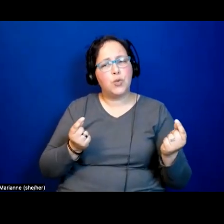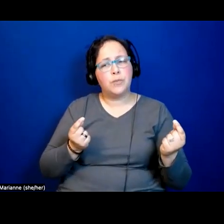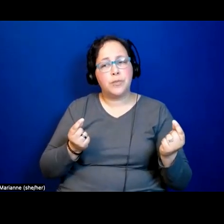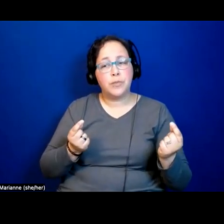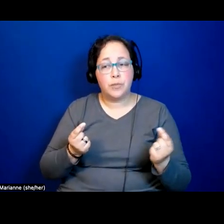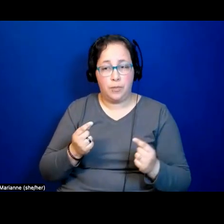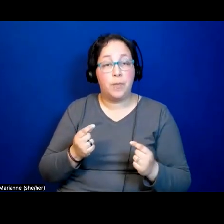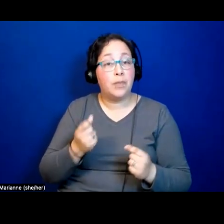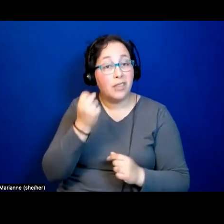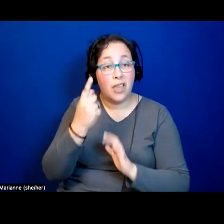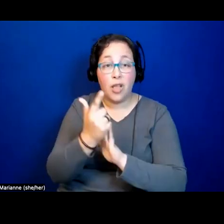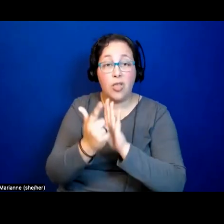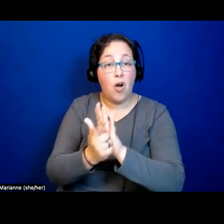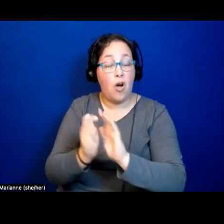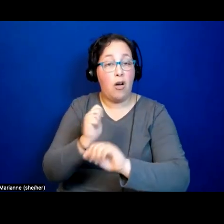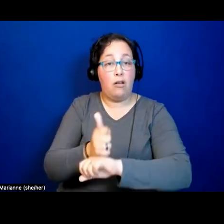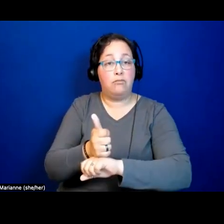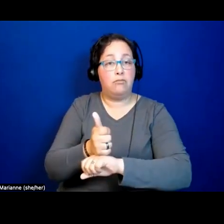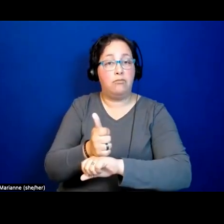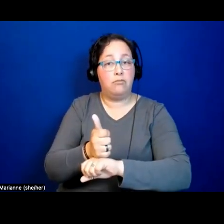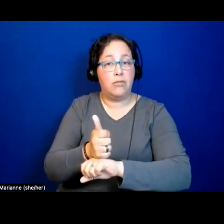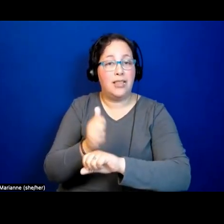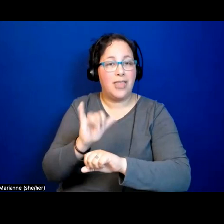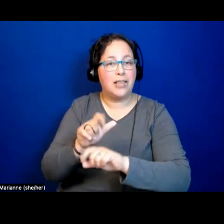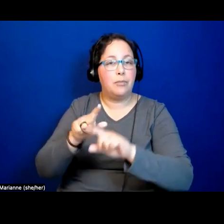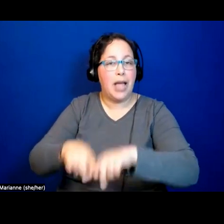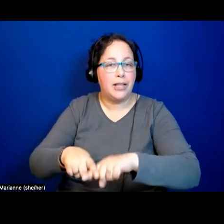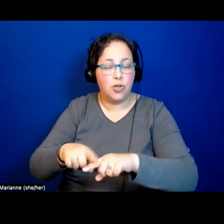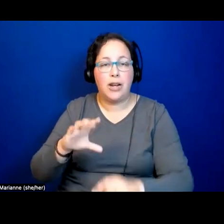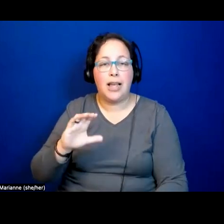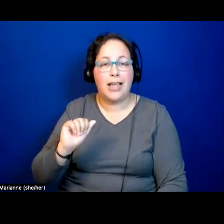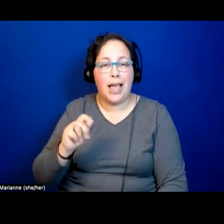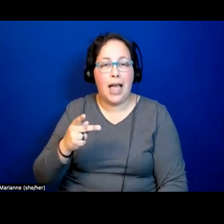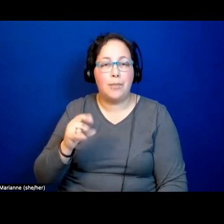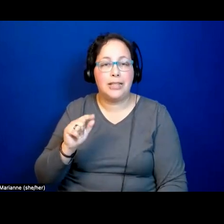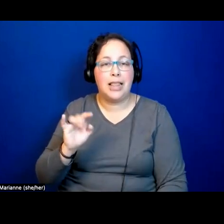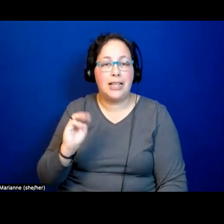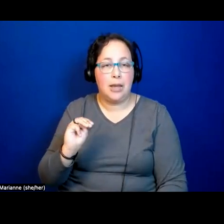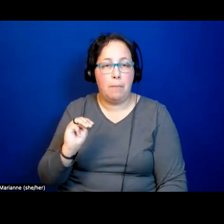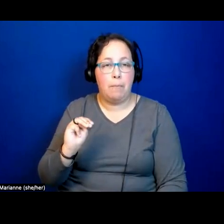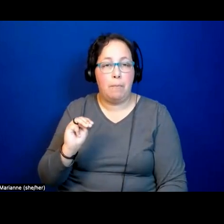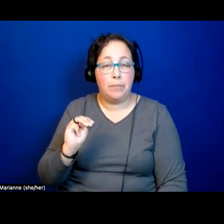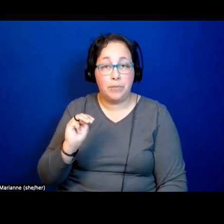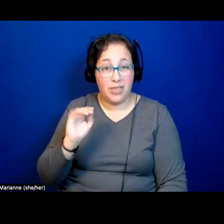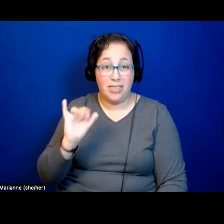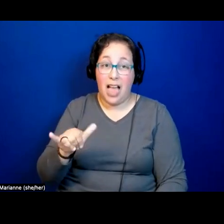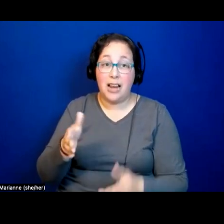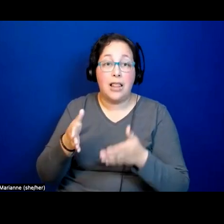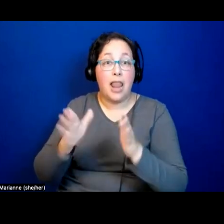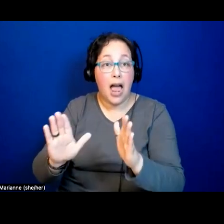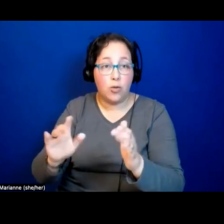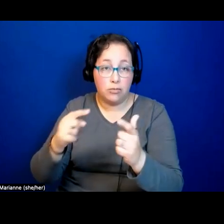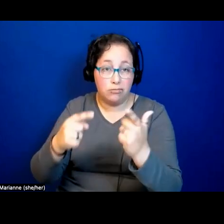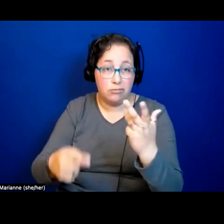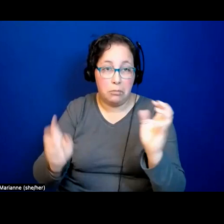which is already an expression of settler capitalism, that makes possible these forms of justice, and